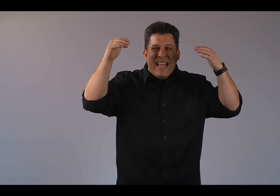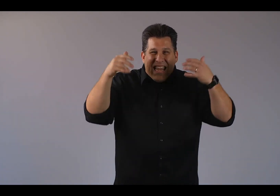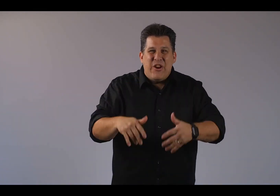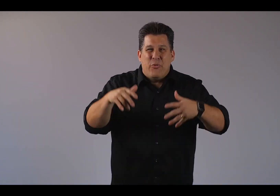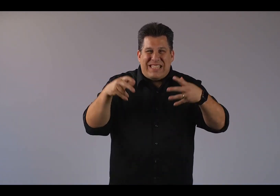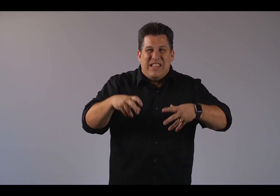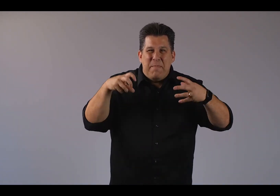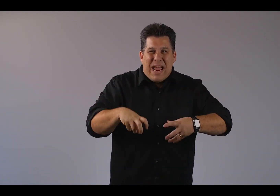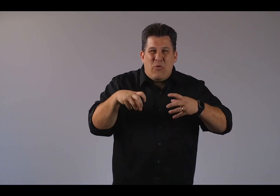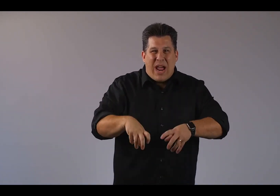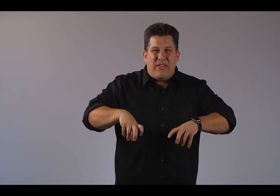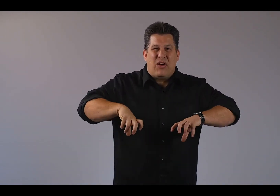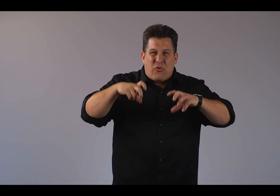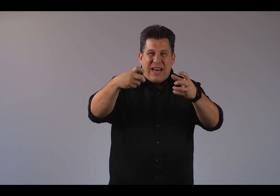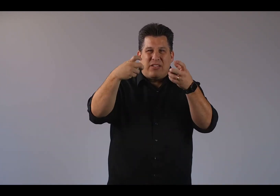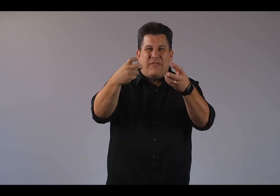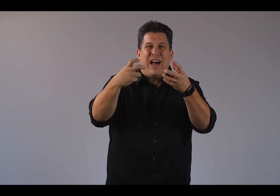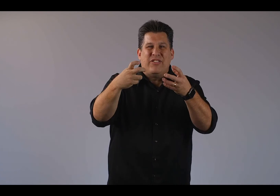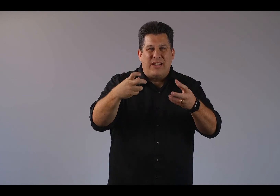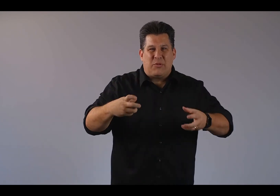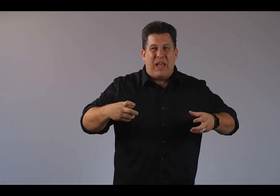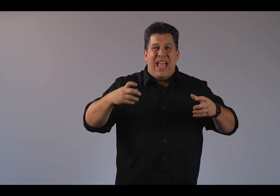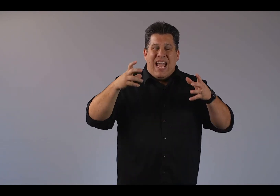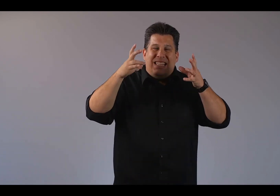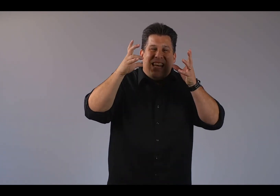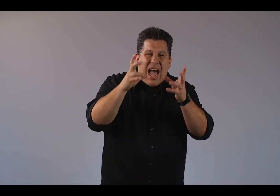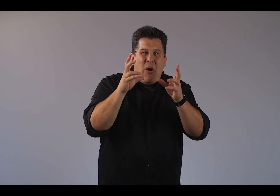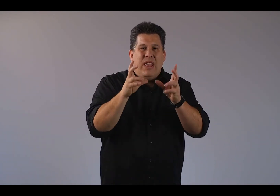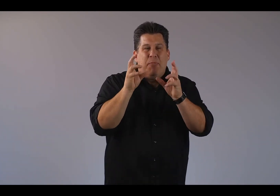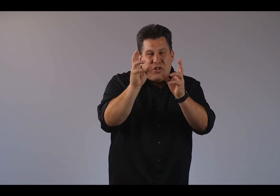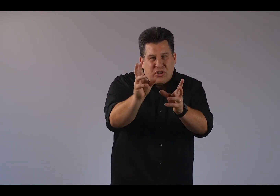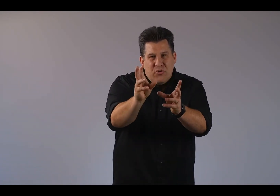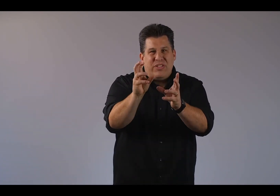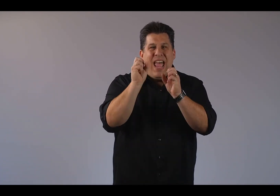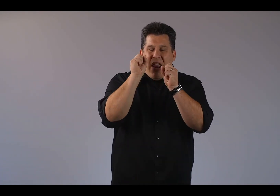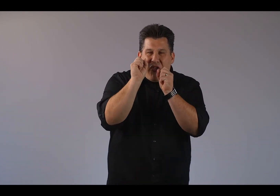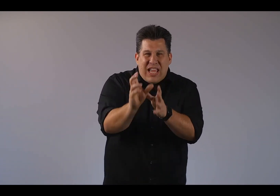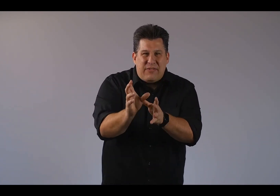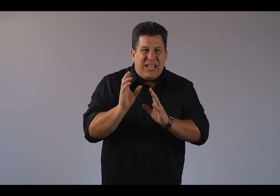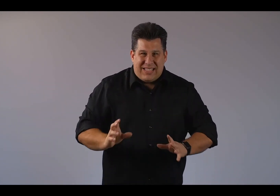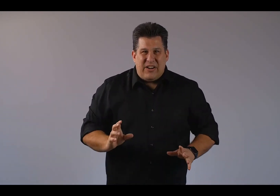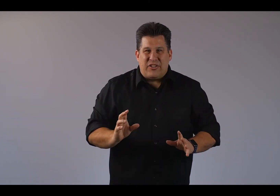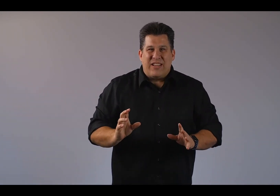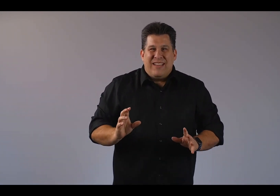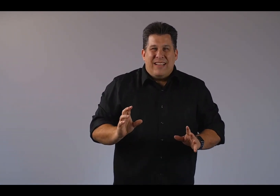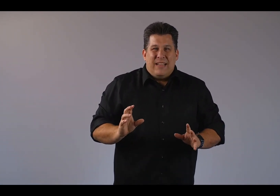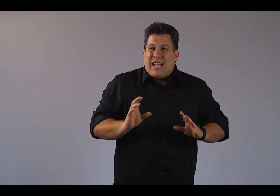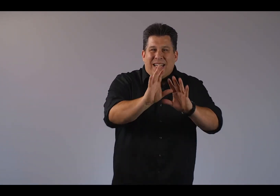Here we see the main way that the greatness of God is on display. And it's in how he pursues and forgives sinners. God